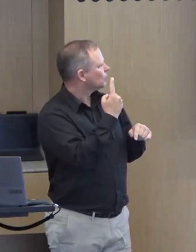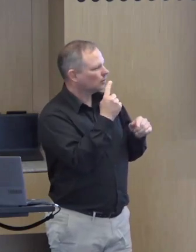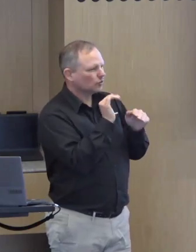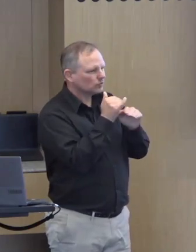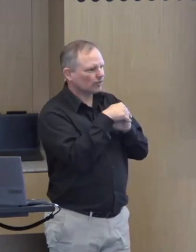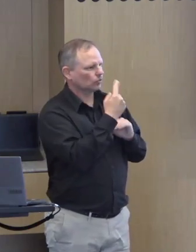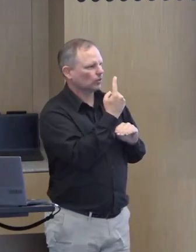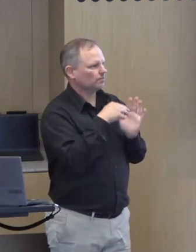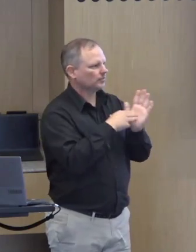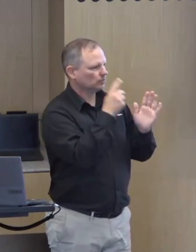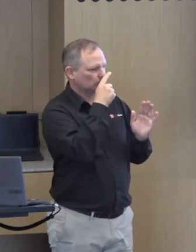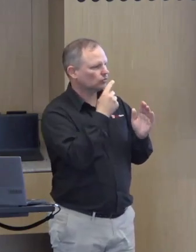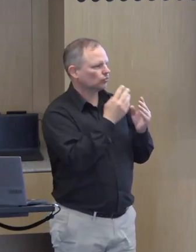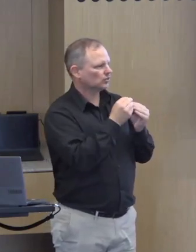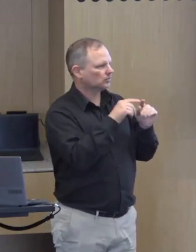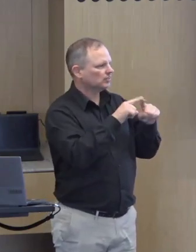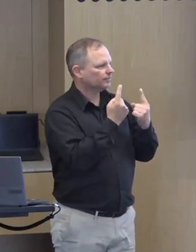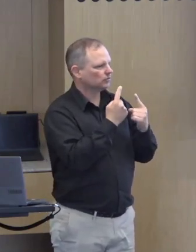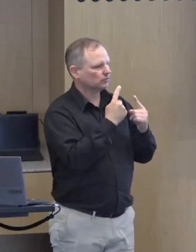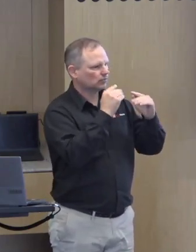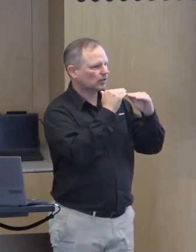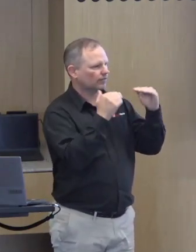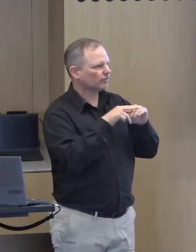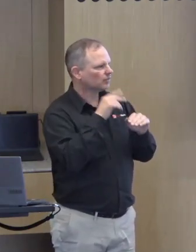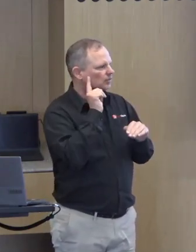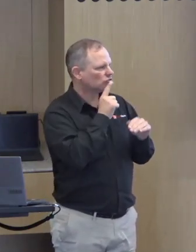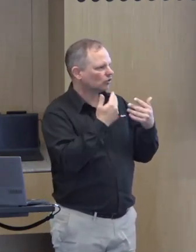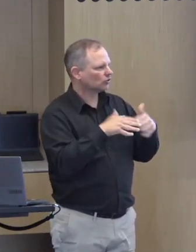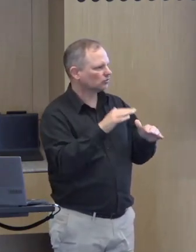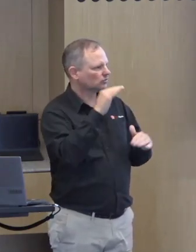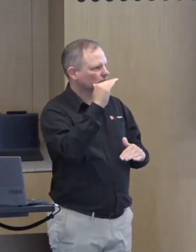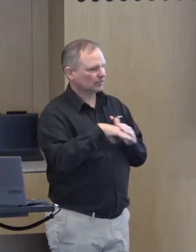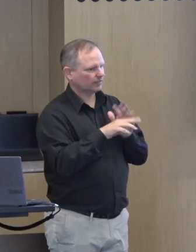hard of hearing, they use hearing aids or the listening devices. So it's that whole number together.